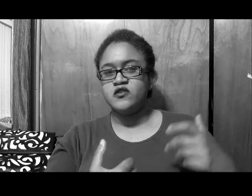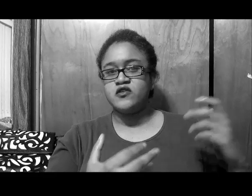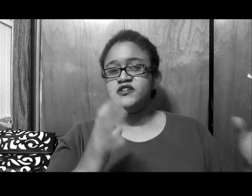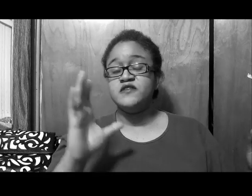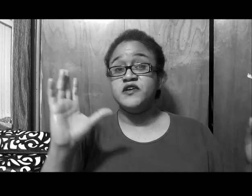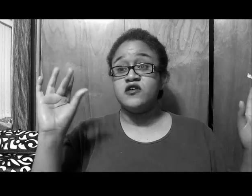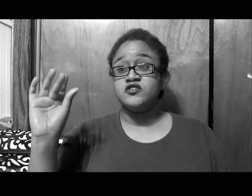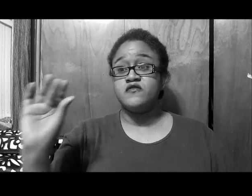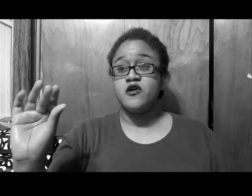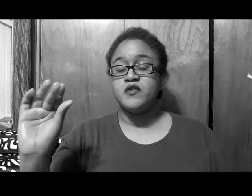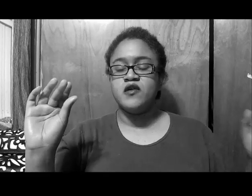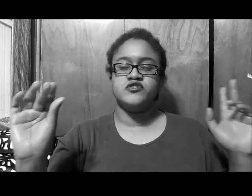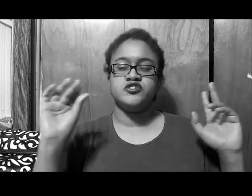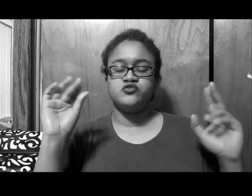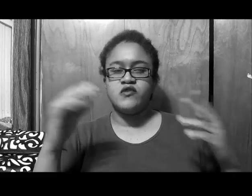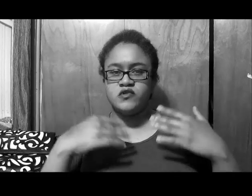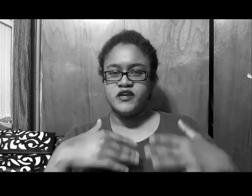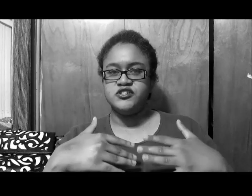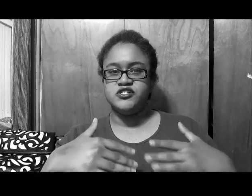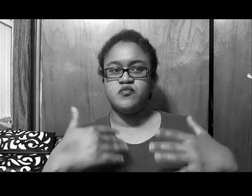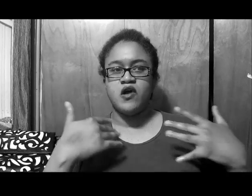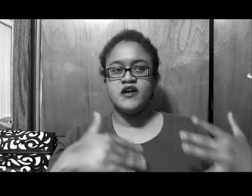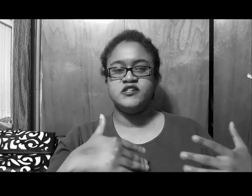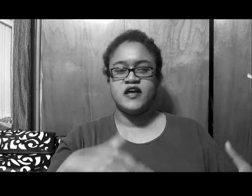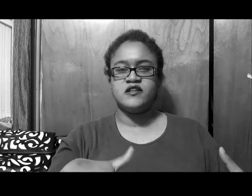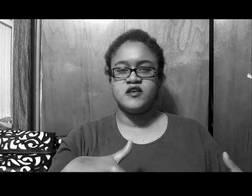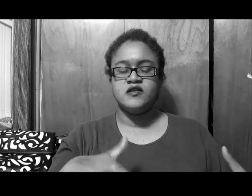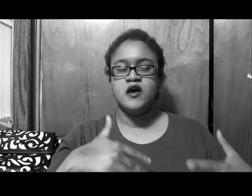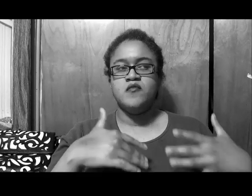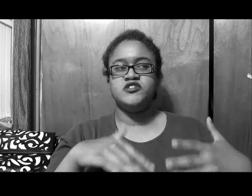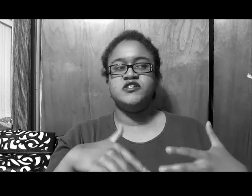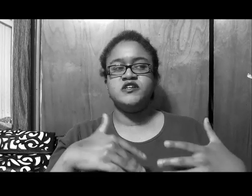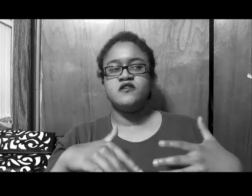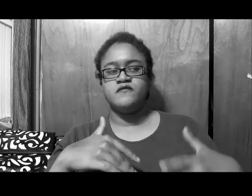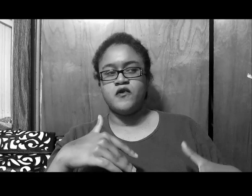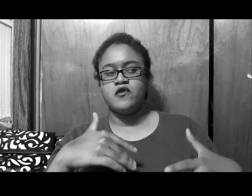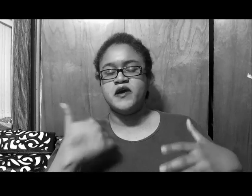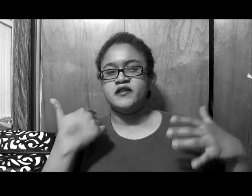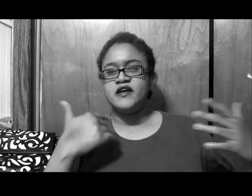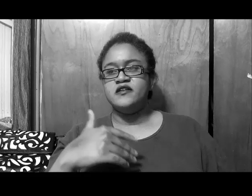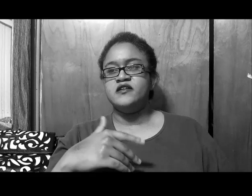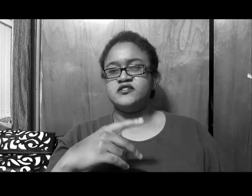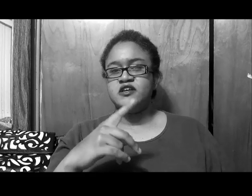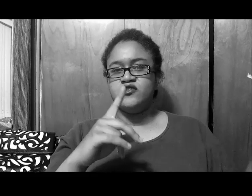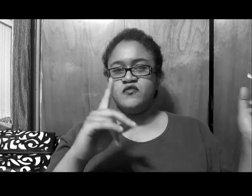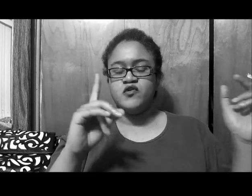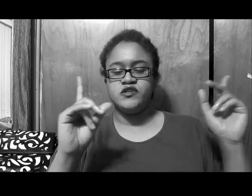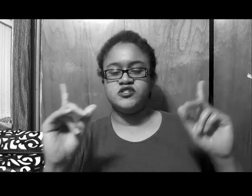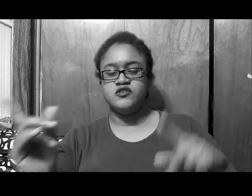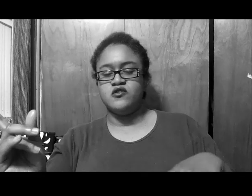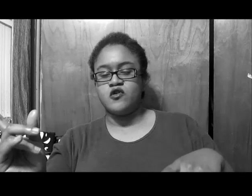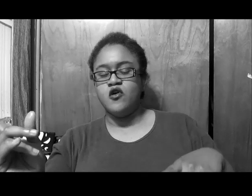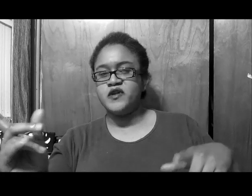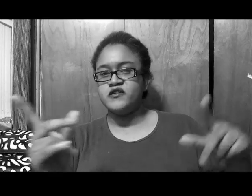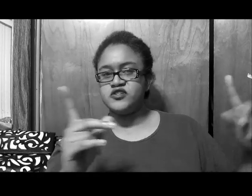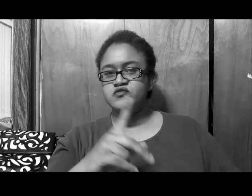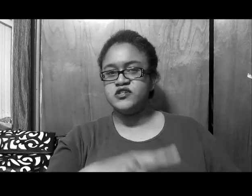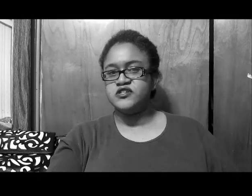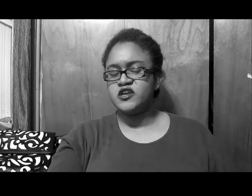Cynthia also confirmed, it was a strange relationship, prior to that then, but she did confirm, that need, that you know, if you want to, you know, go over there, get